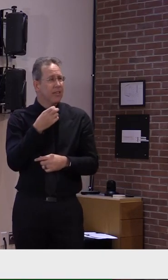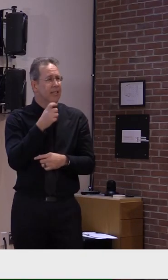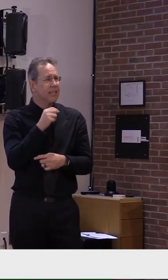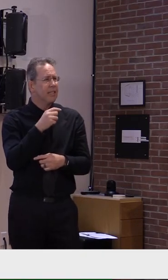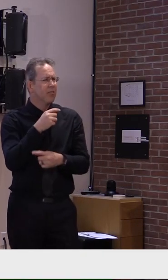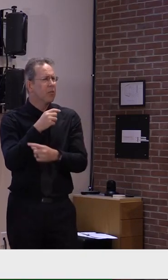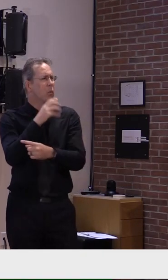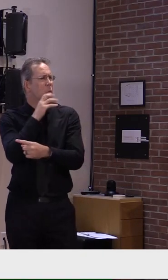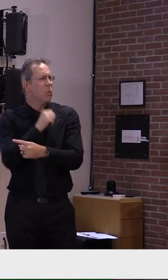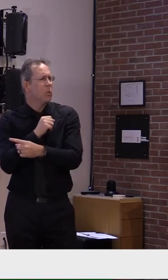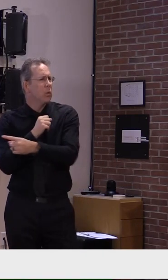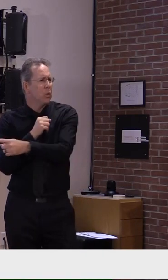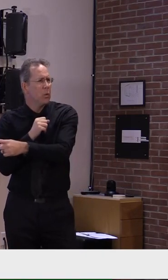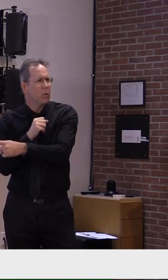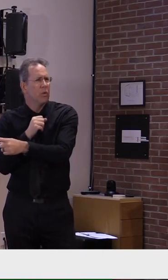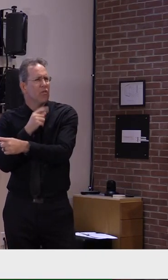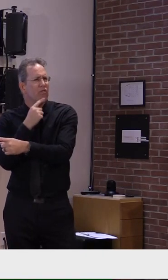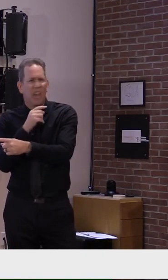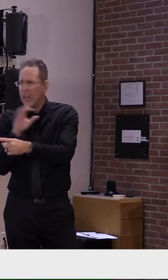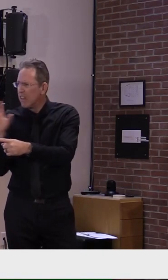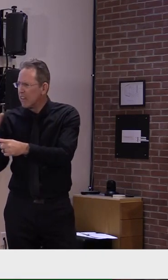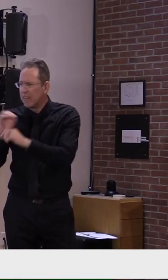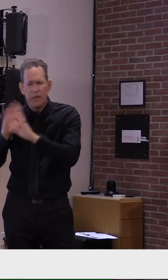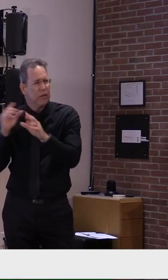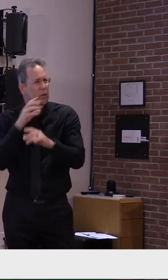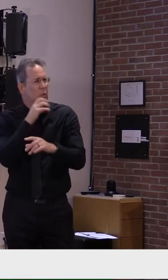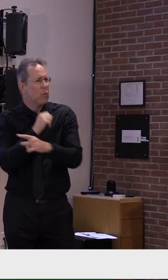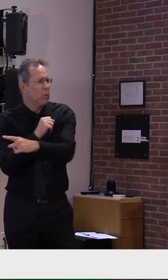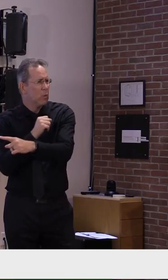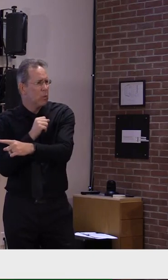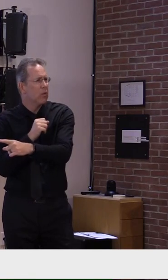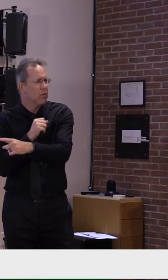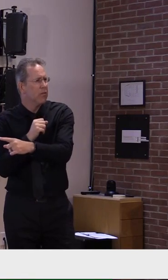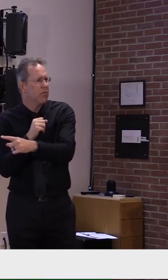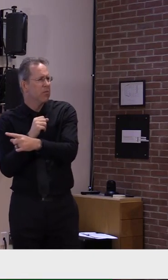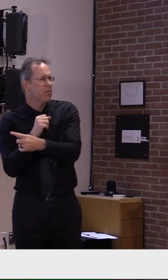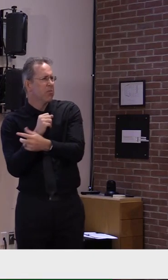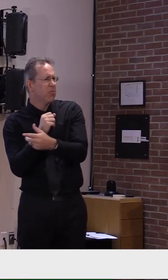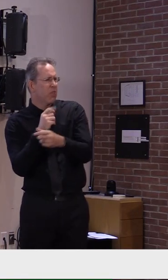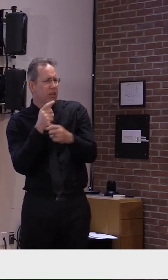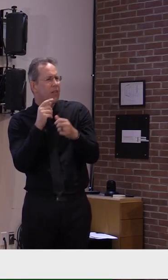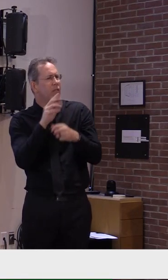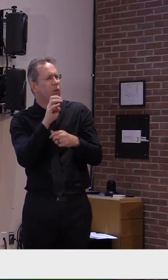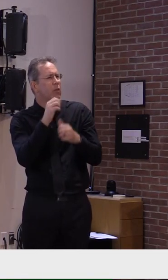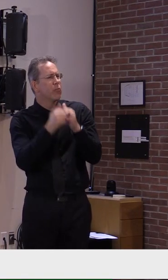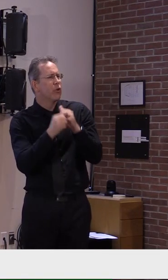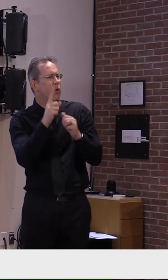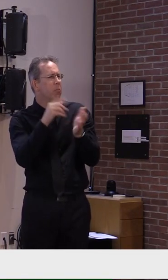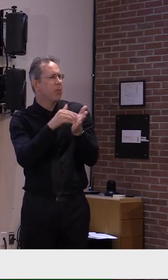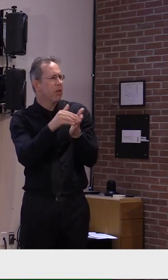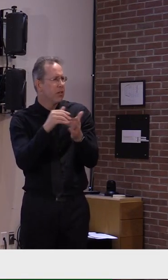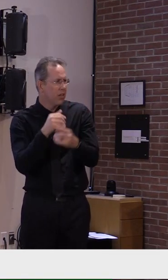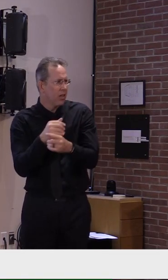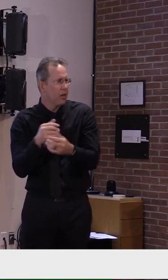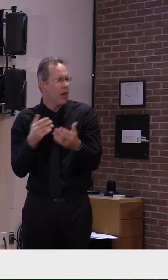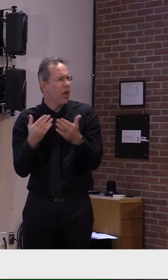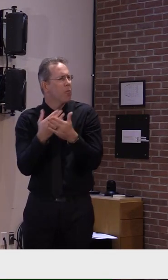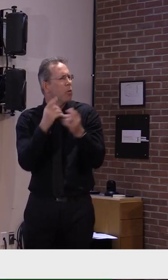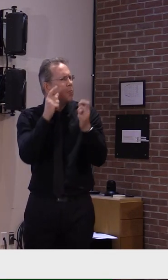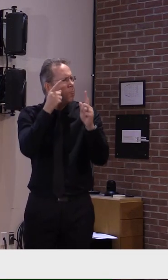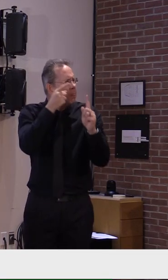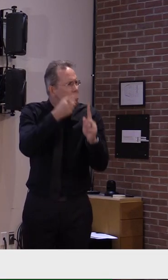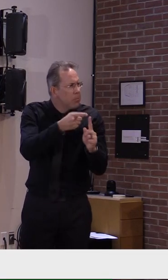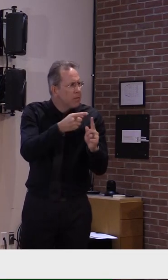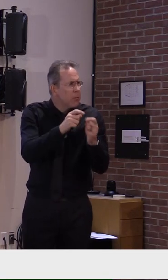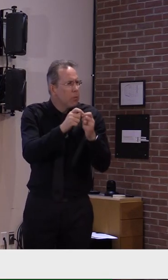and over. The map on the other side shows what the case count looks like when you look simply at how intense the case counts